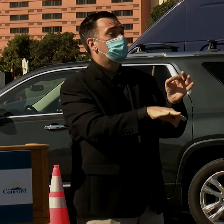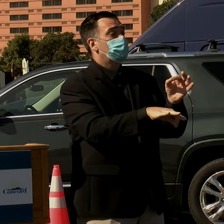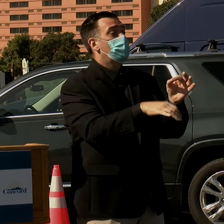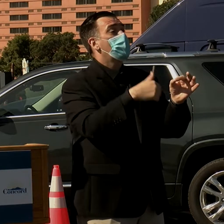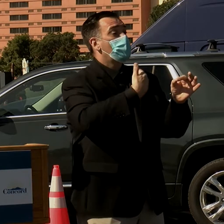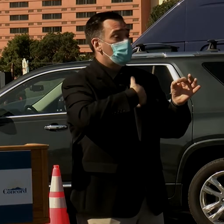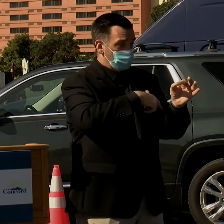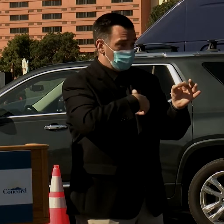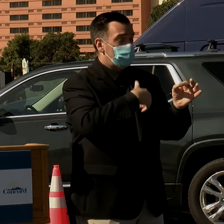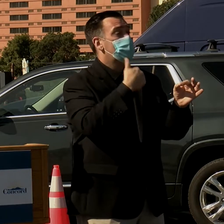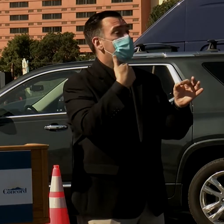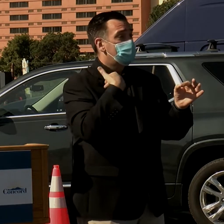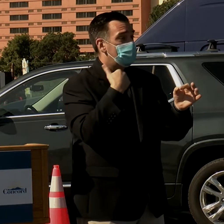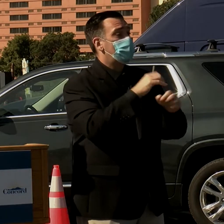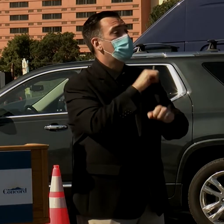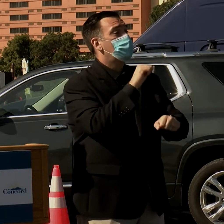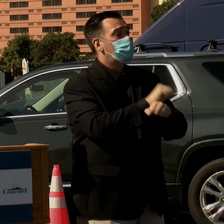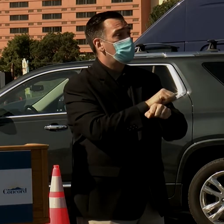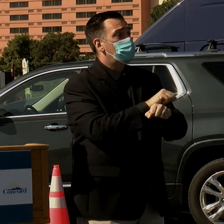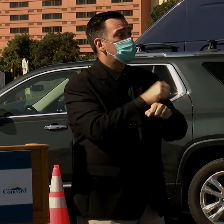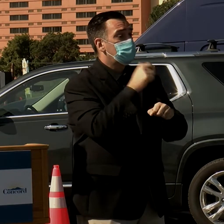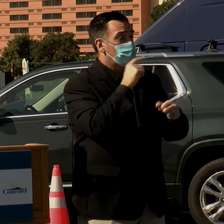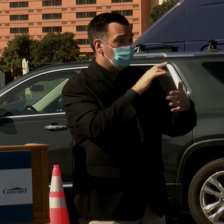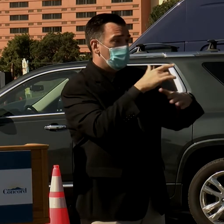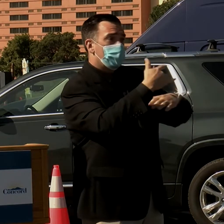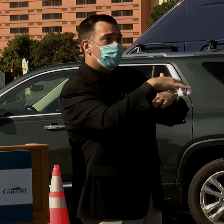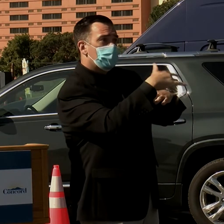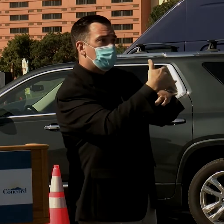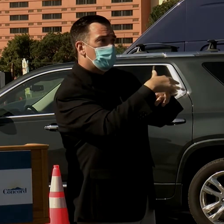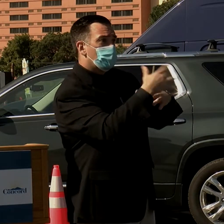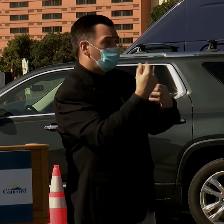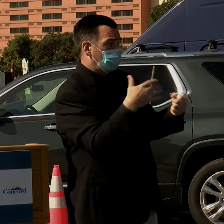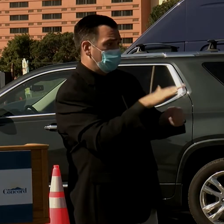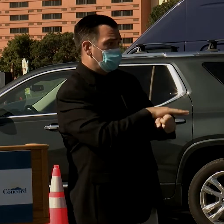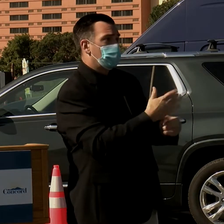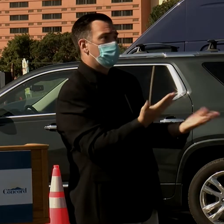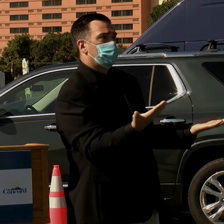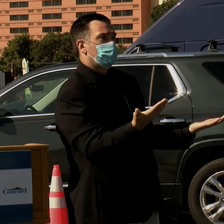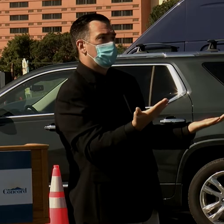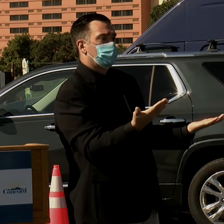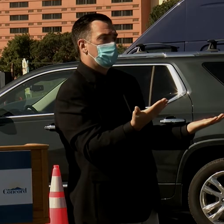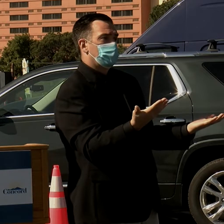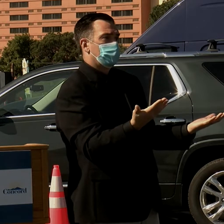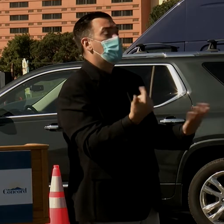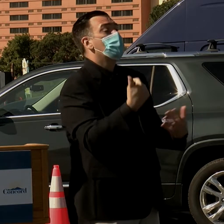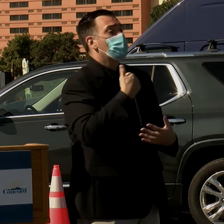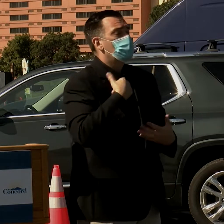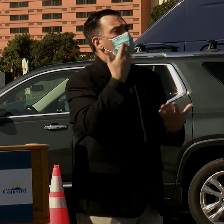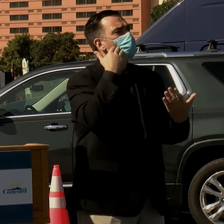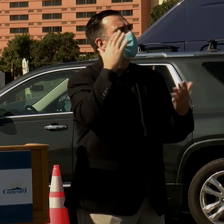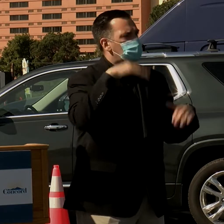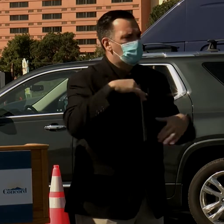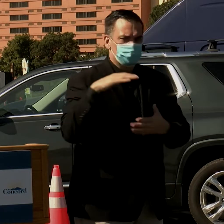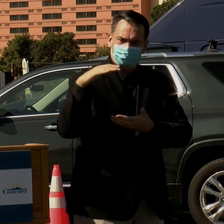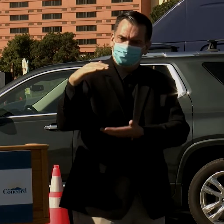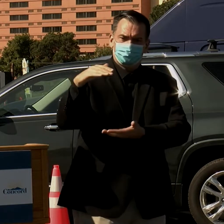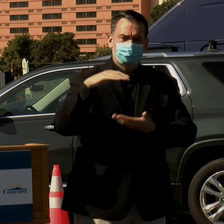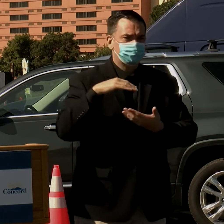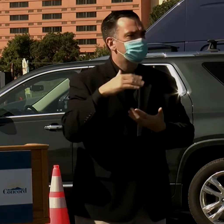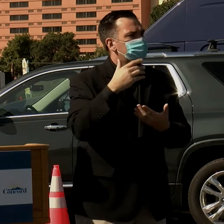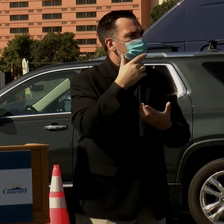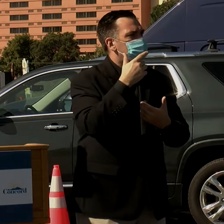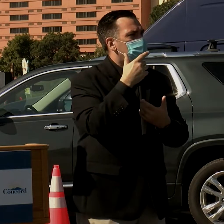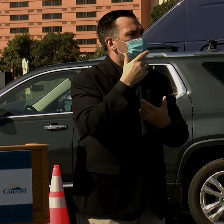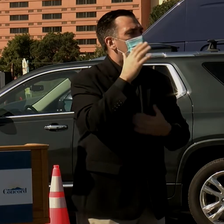We had appointments that were at risk of not being filled and we wanted to fill them. We knew we would get a deluge of interest,